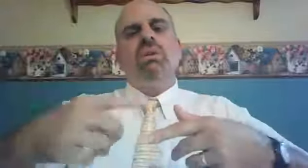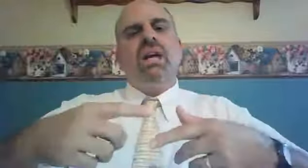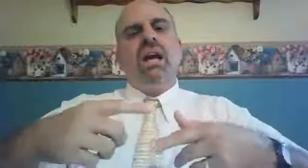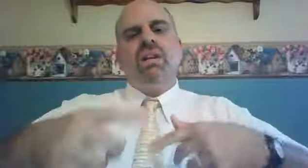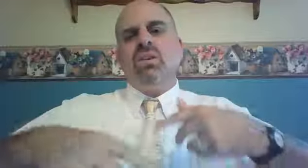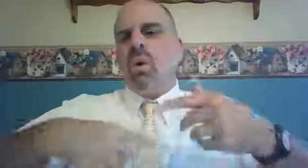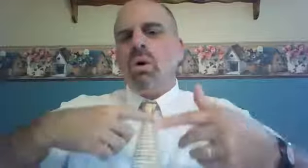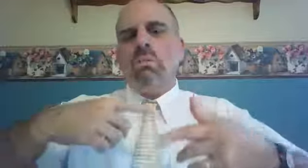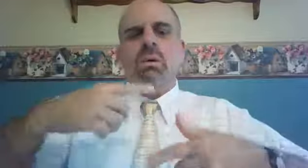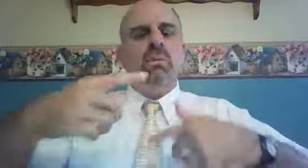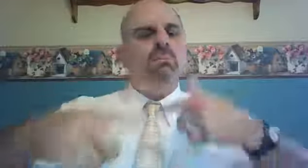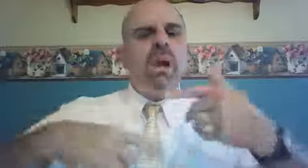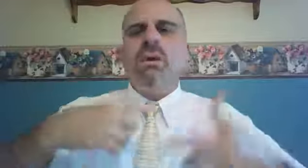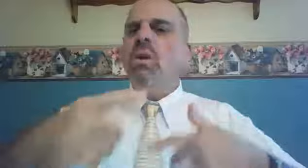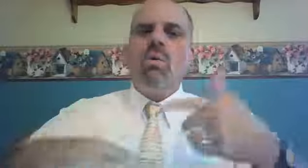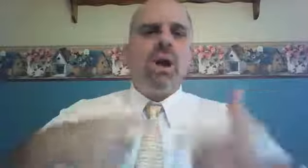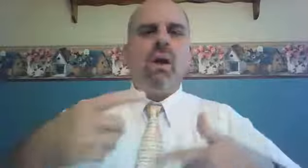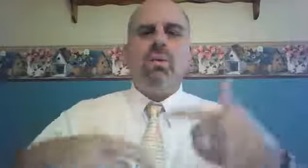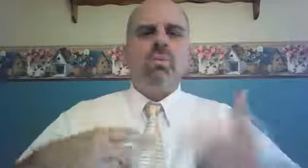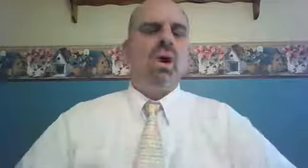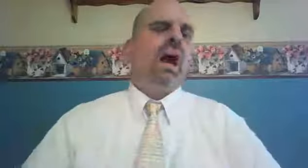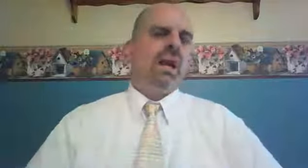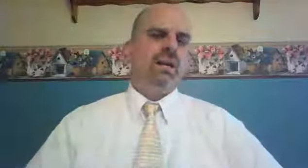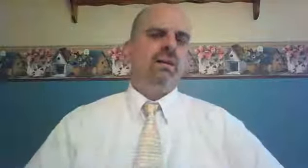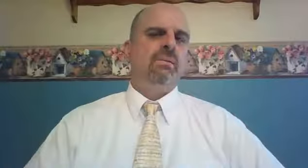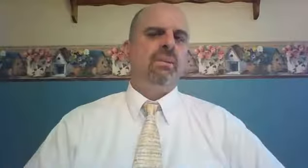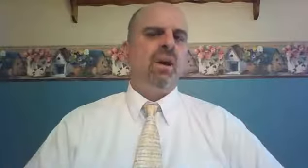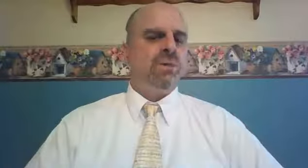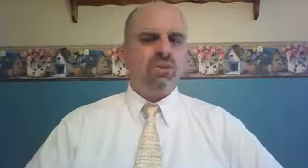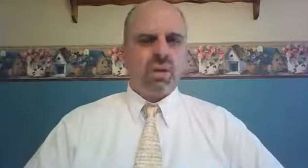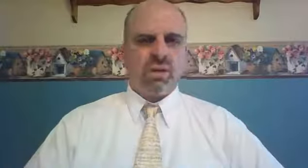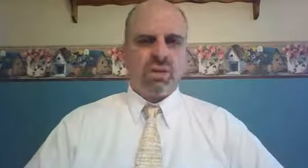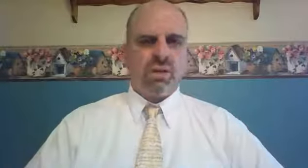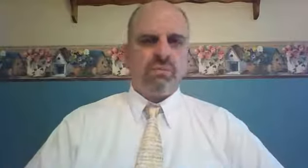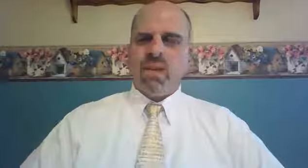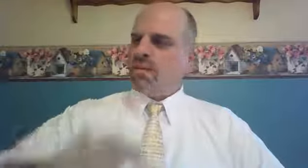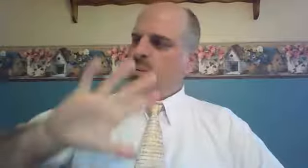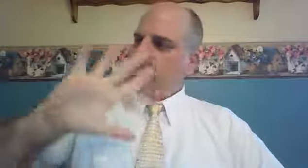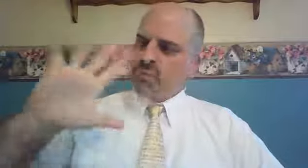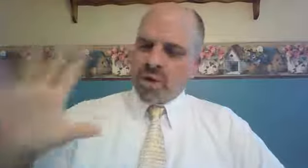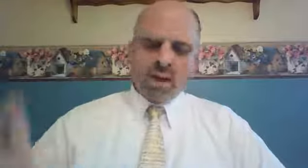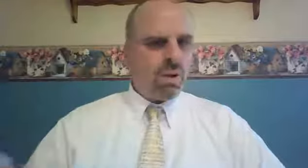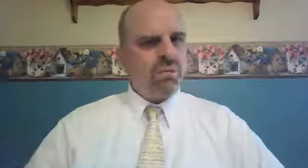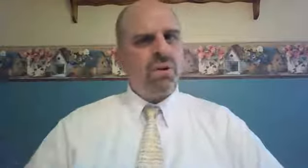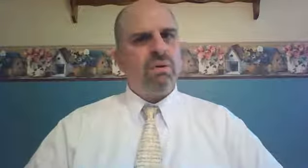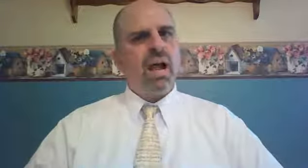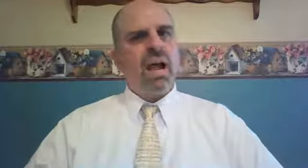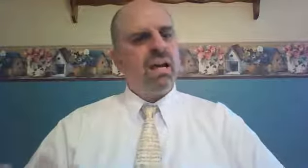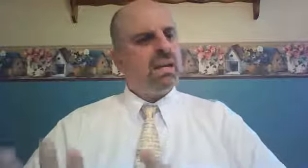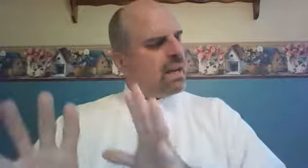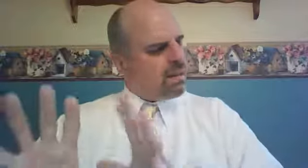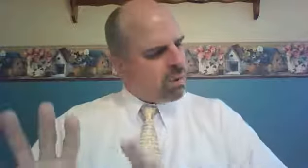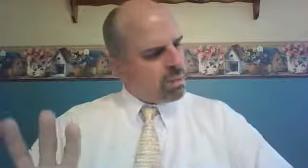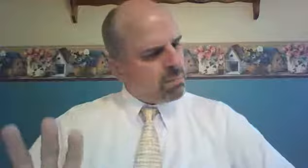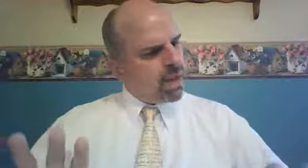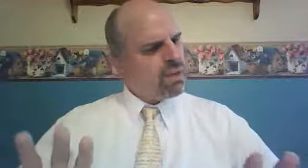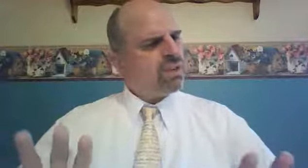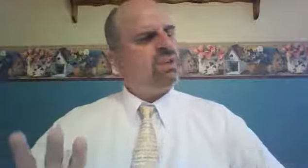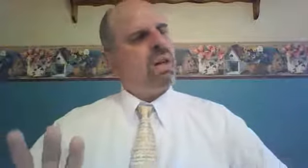was on this horrible miracle round ride of destruction. They would fall away from God. They would be punished. They